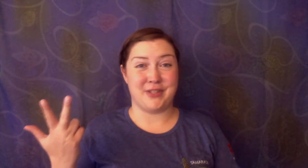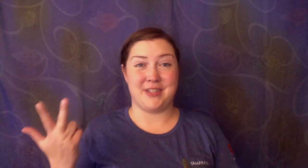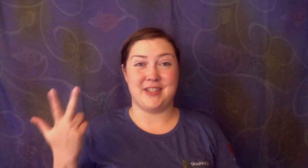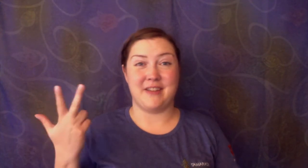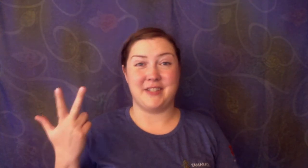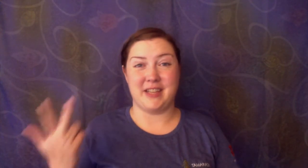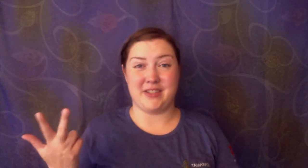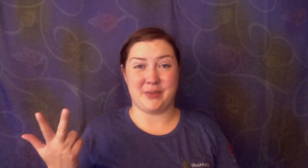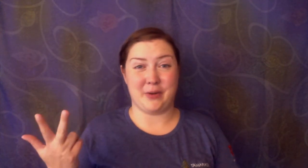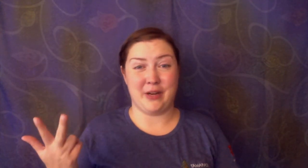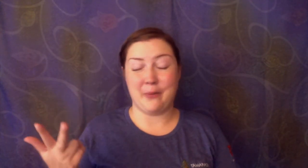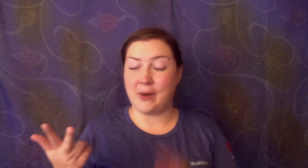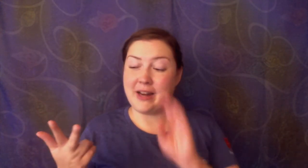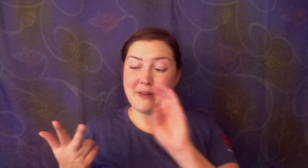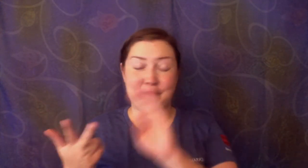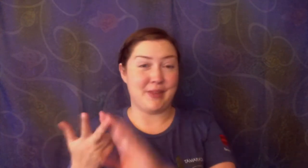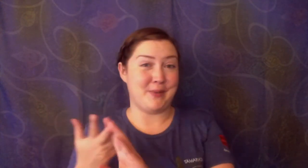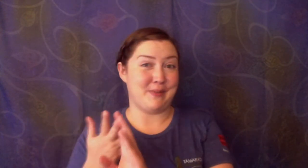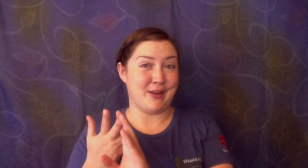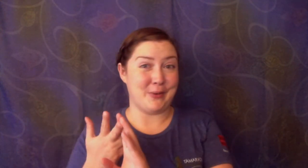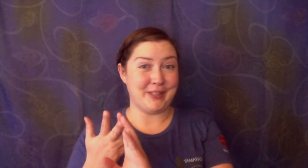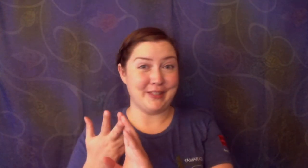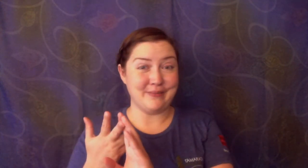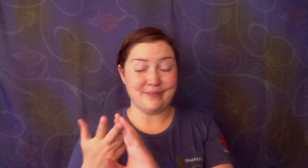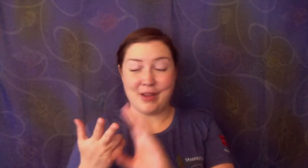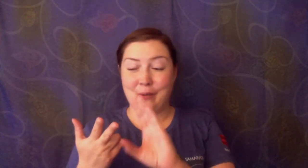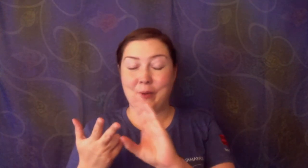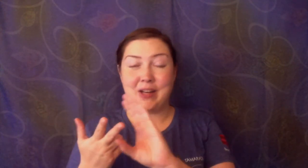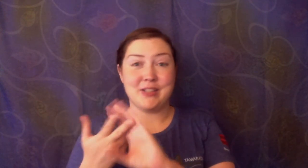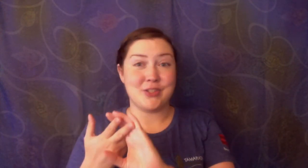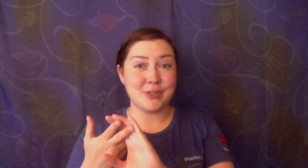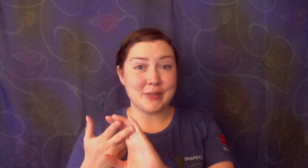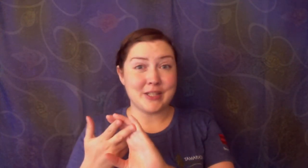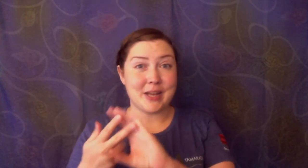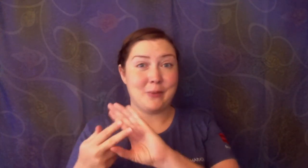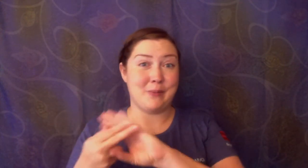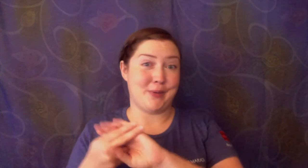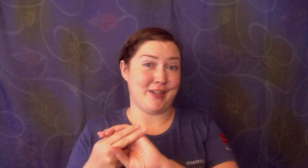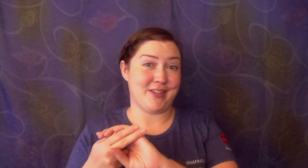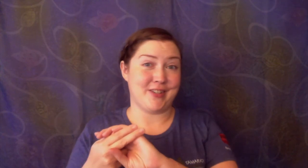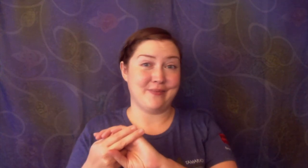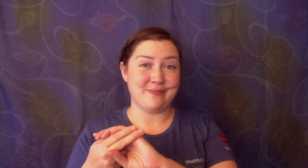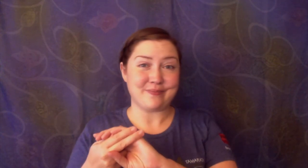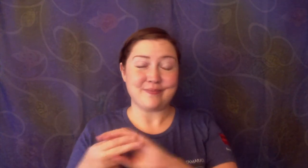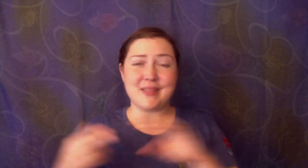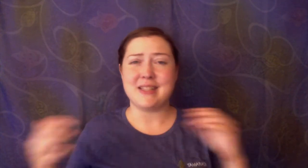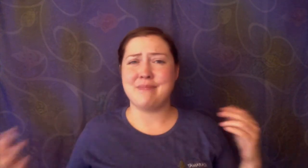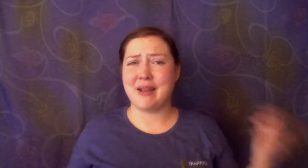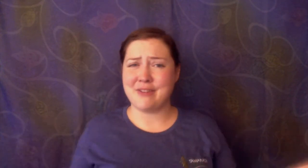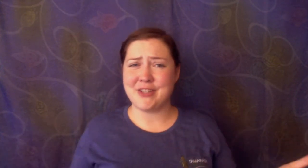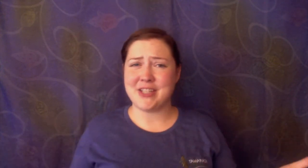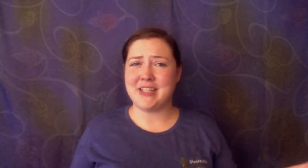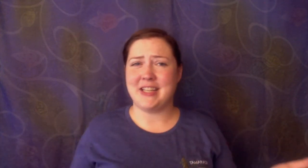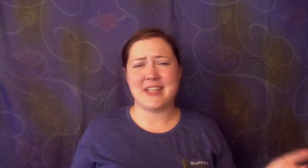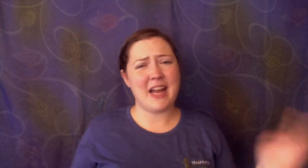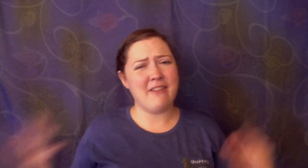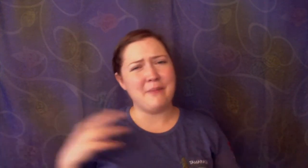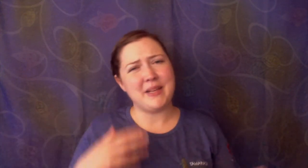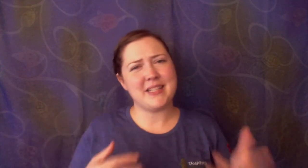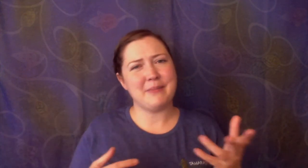of today's story. One that was Mongolian, one Jewish, and one British. My version is kind of a mix-up of